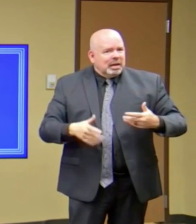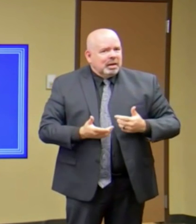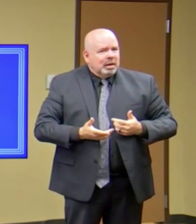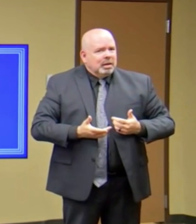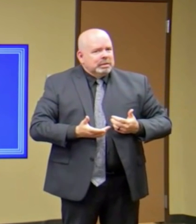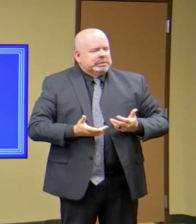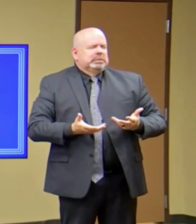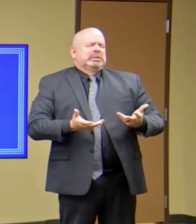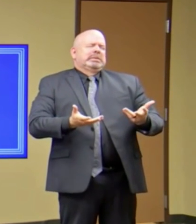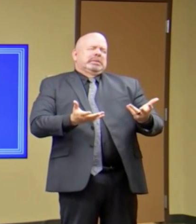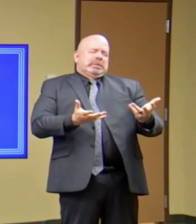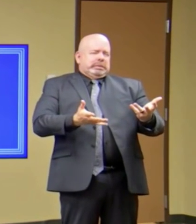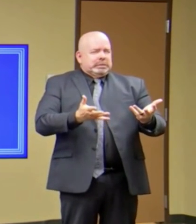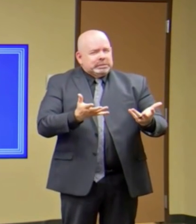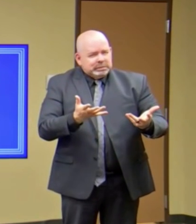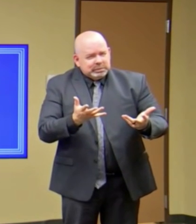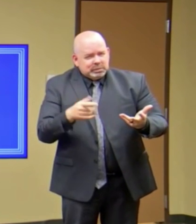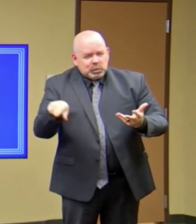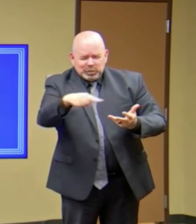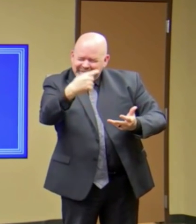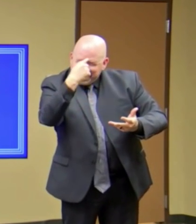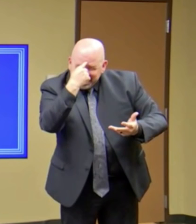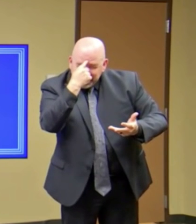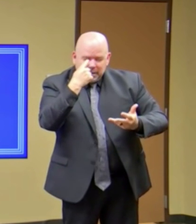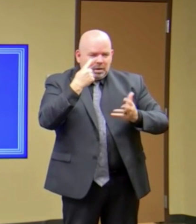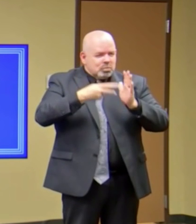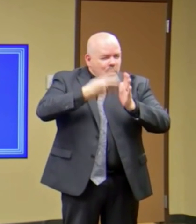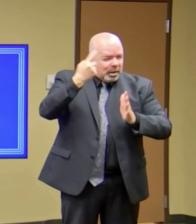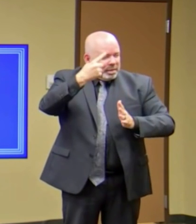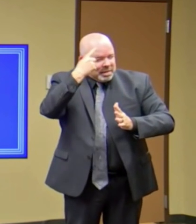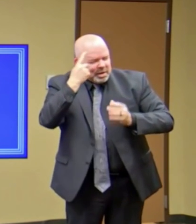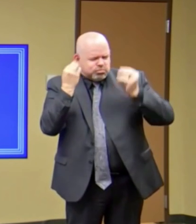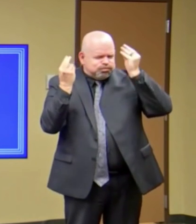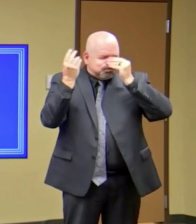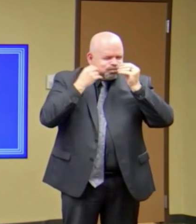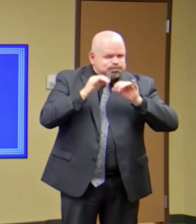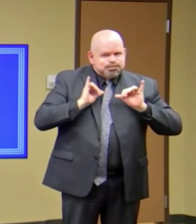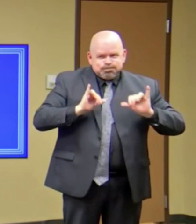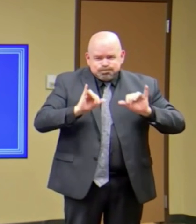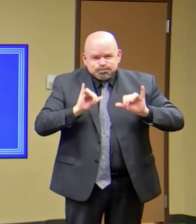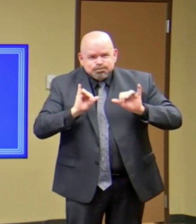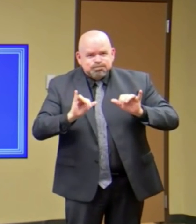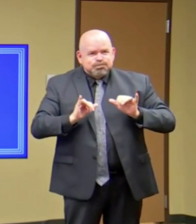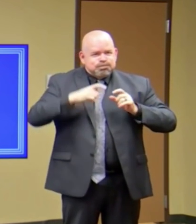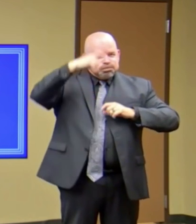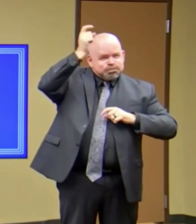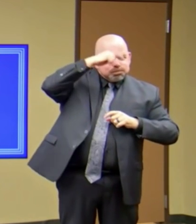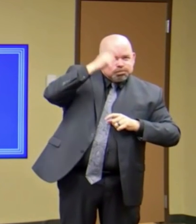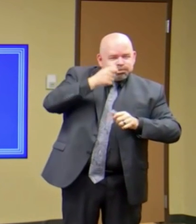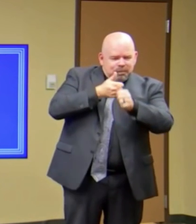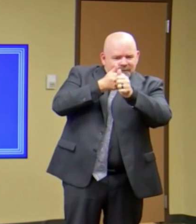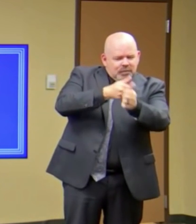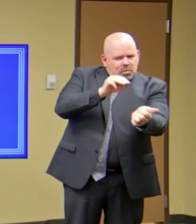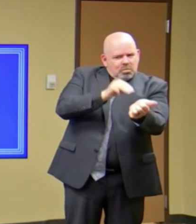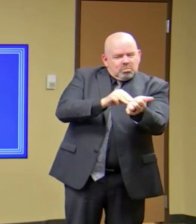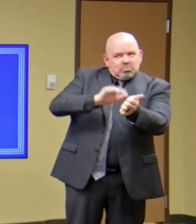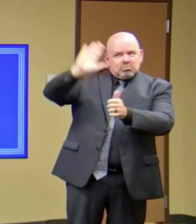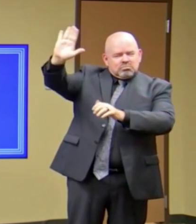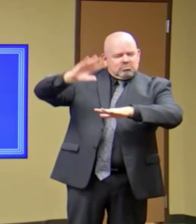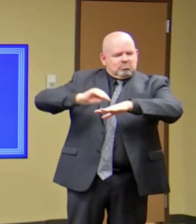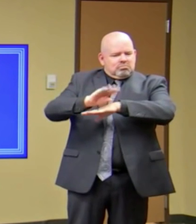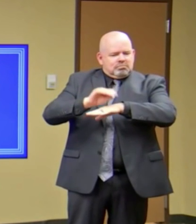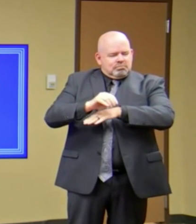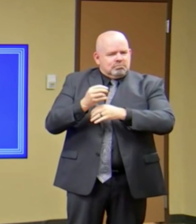that if we follow the science, if we all make good choices and it's not what we're allowed to do, it's what